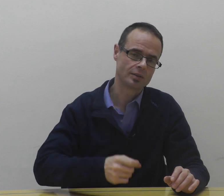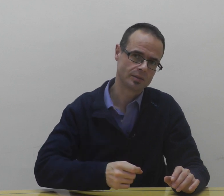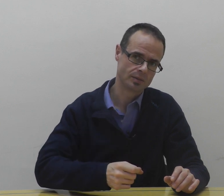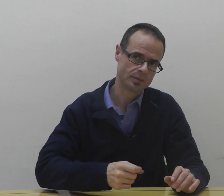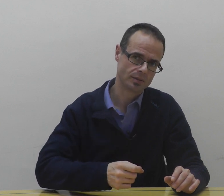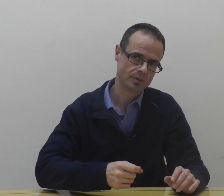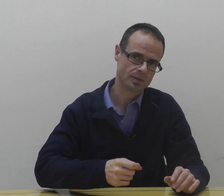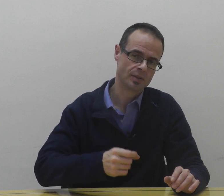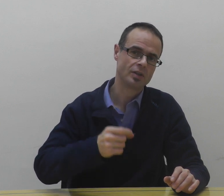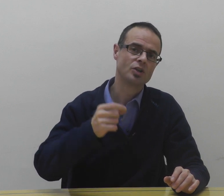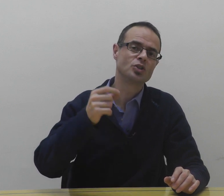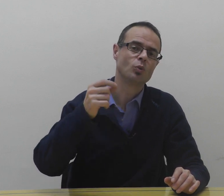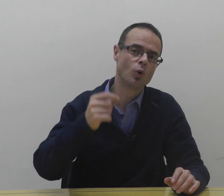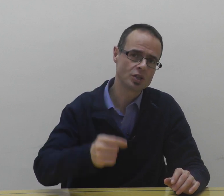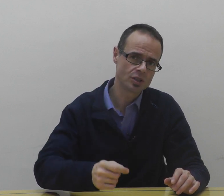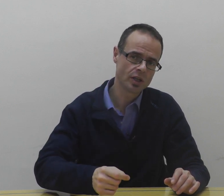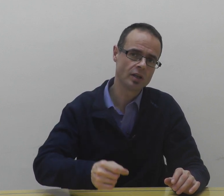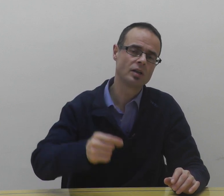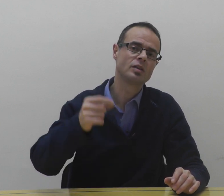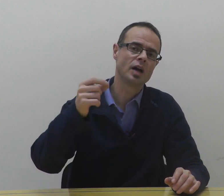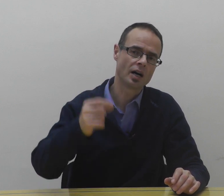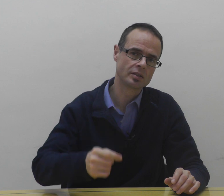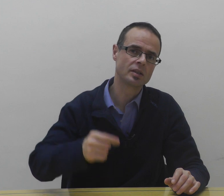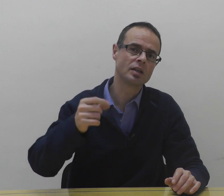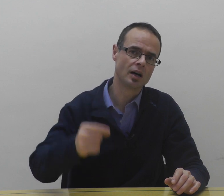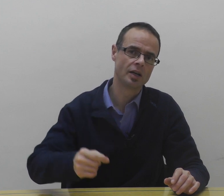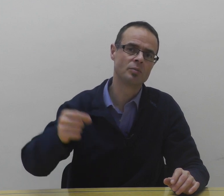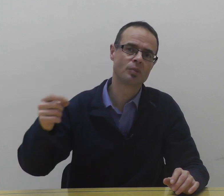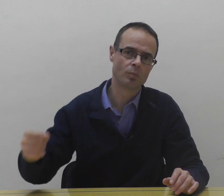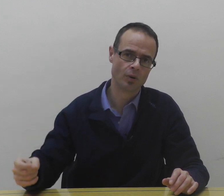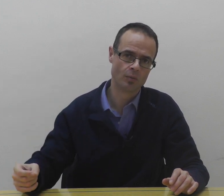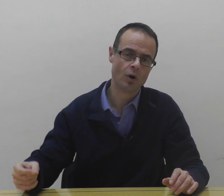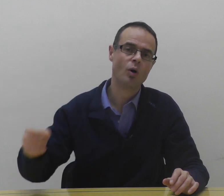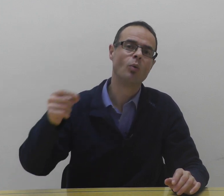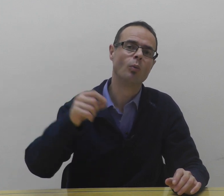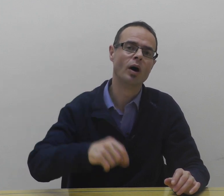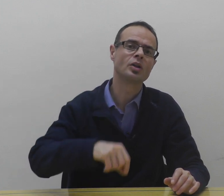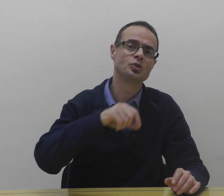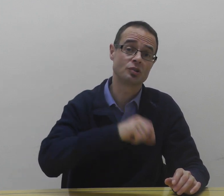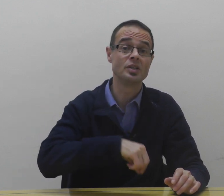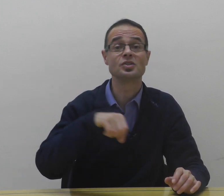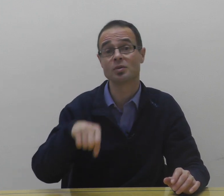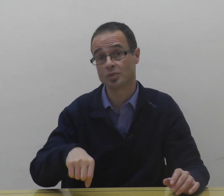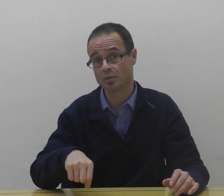you're worsening the underlying problem while you treat symptoms.